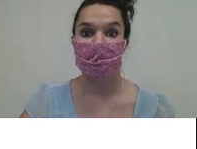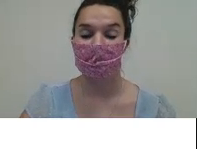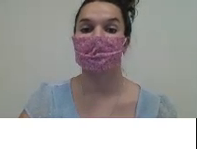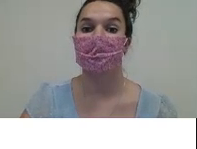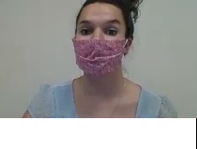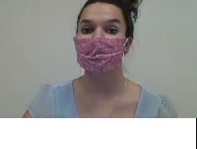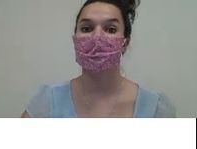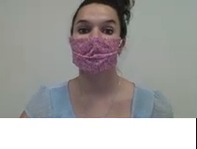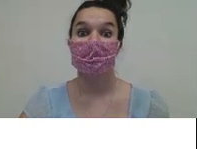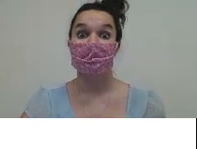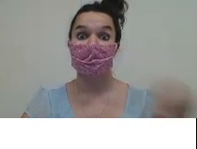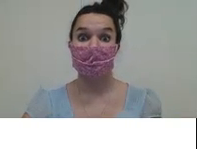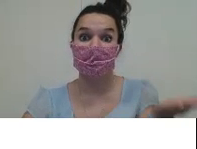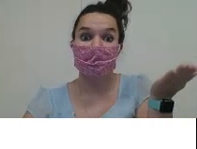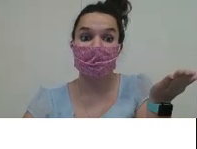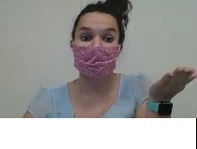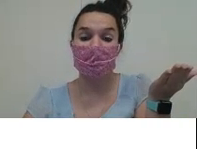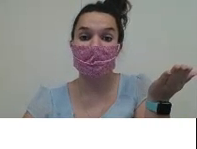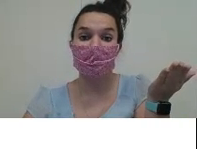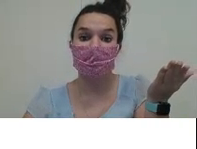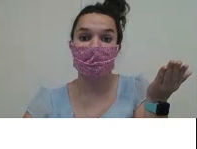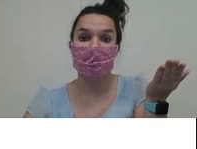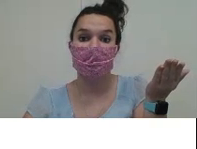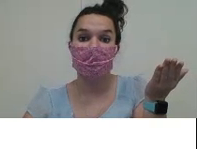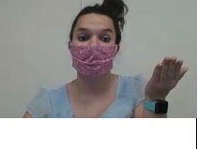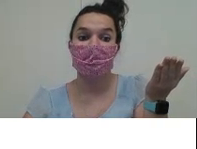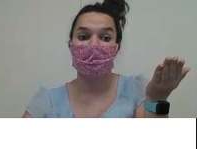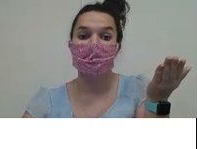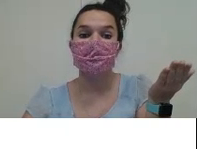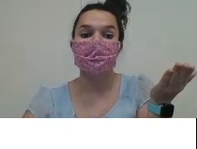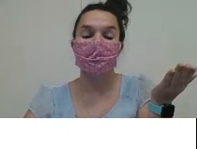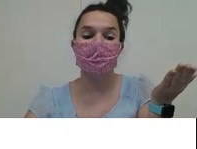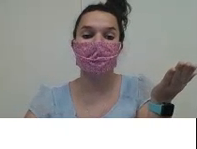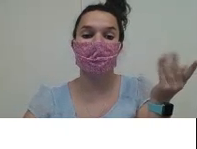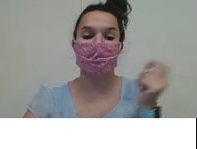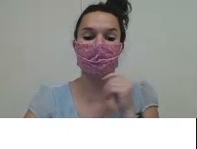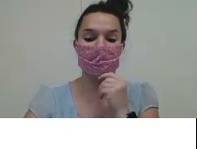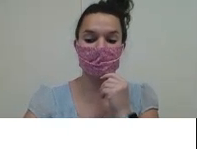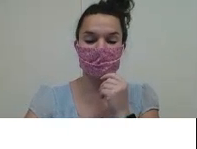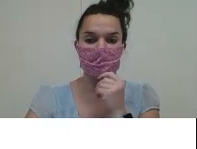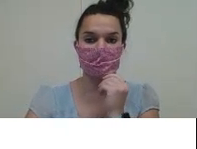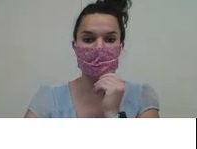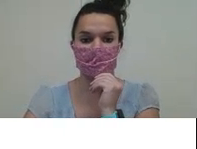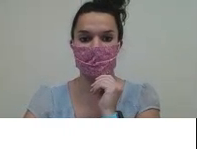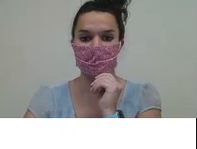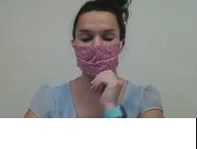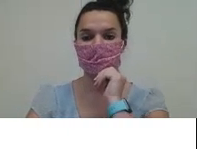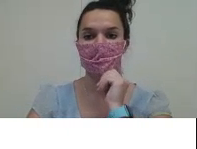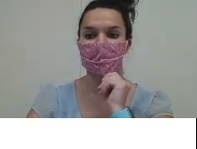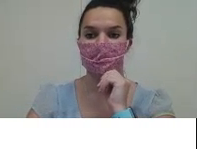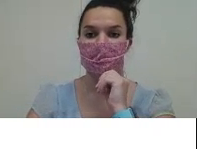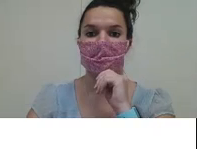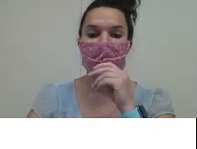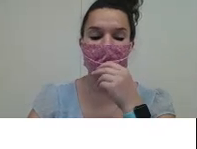Along came another. Along Then there were two. Very good. Do you have two?